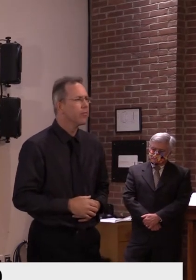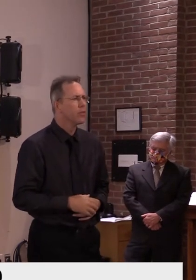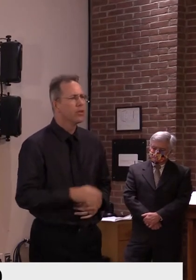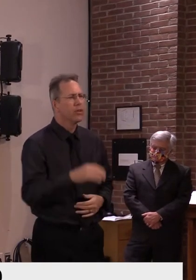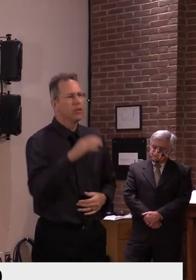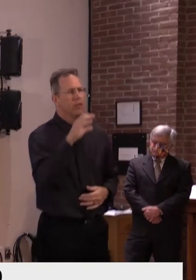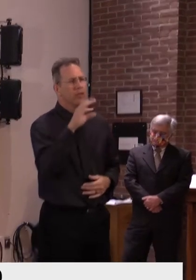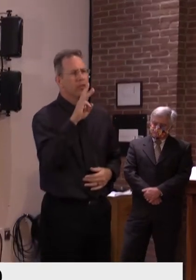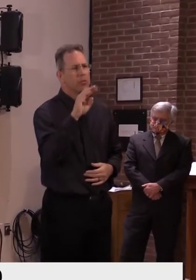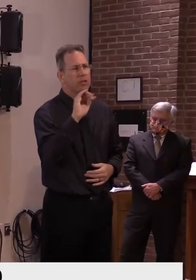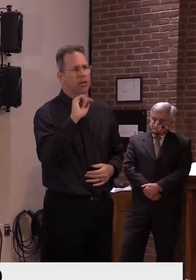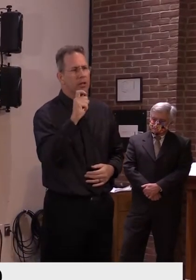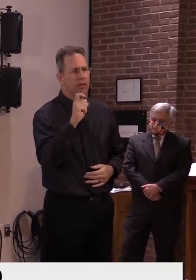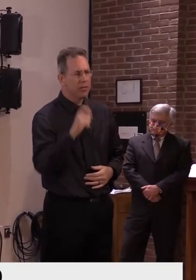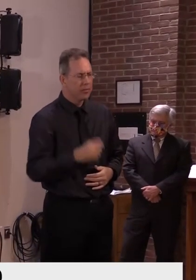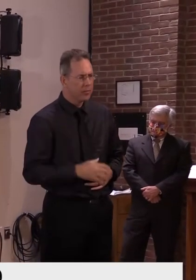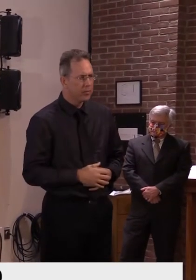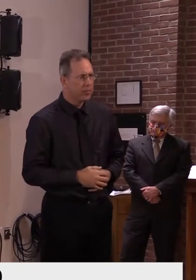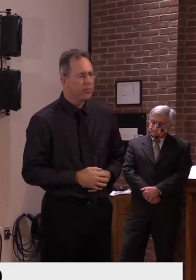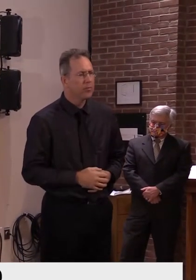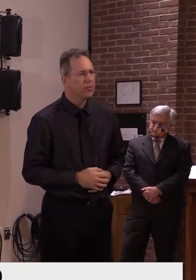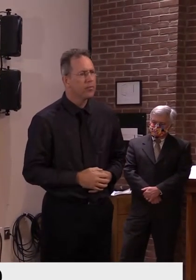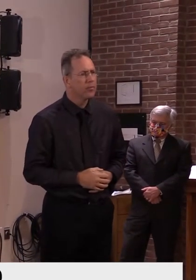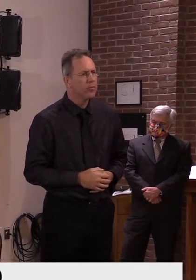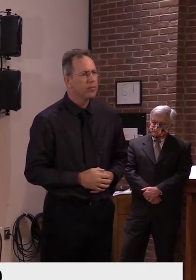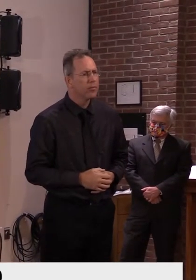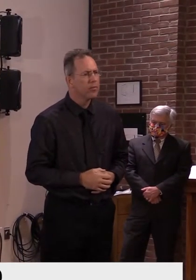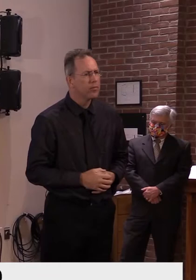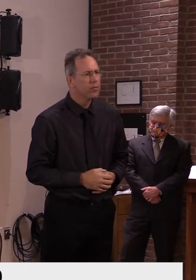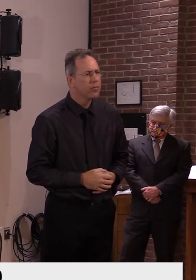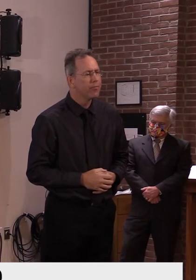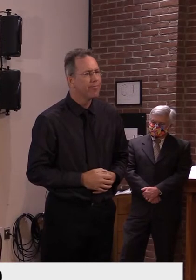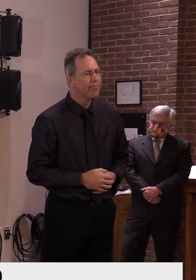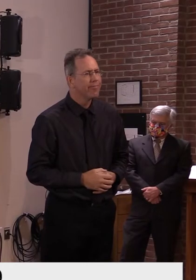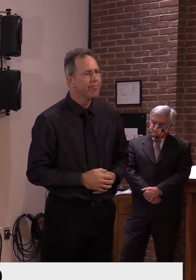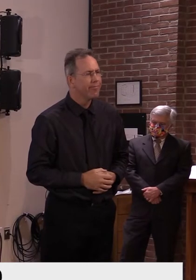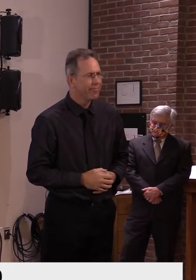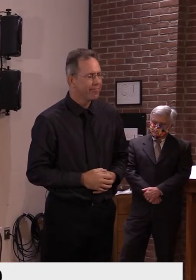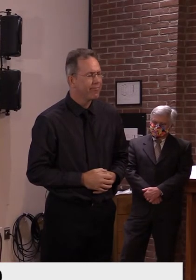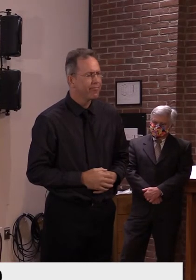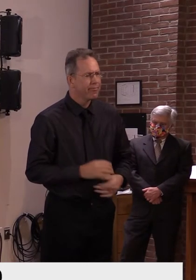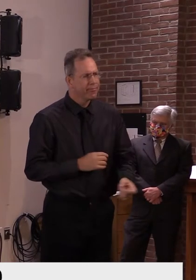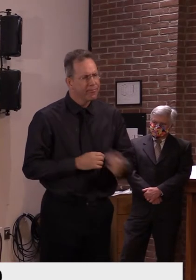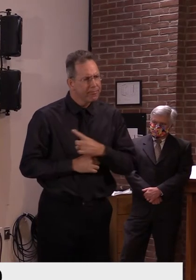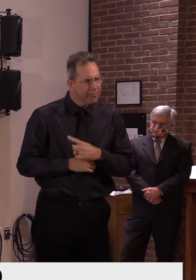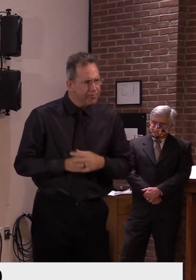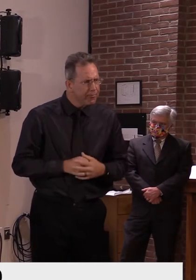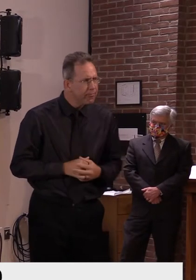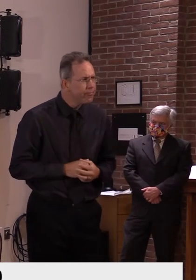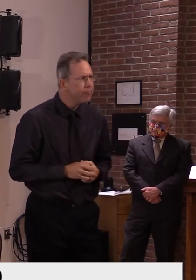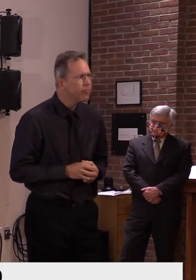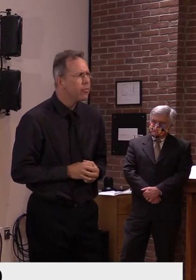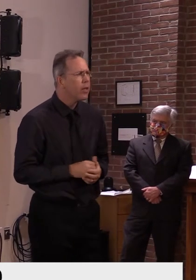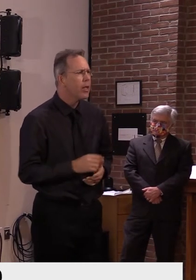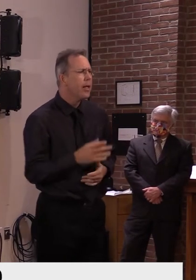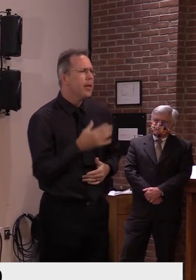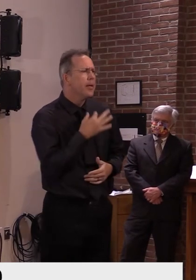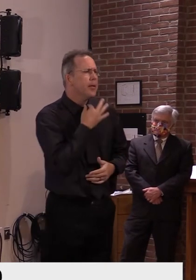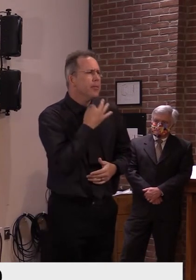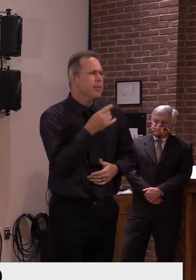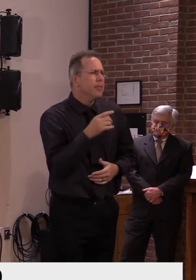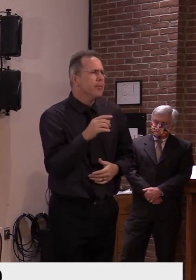Hi, this question is for, um, probably Dr. Patrick. The